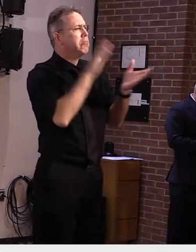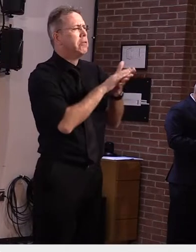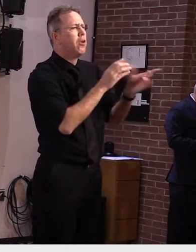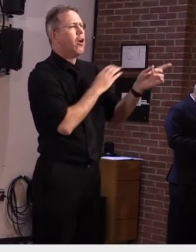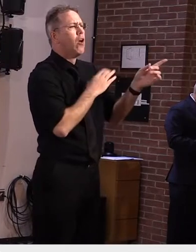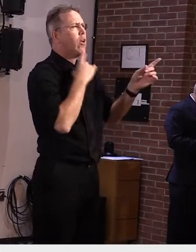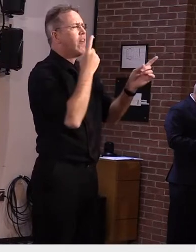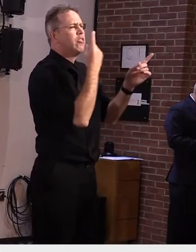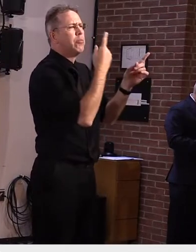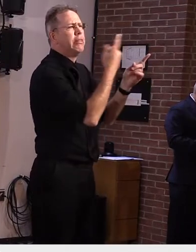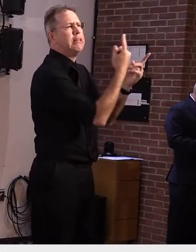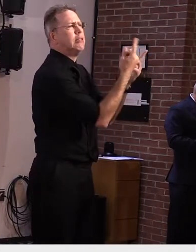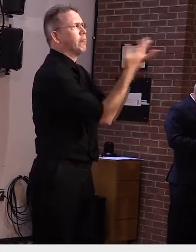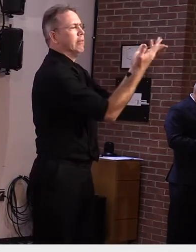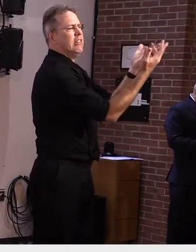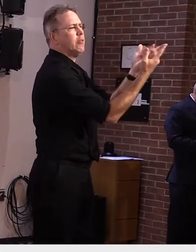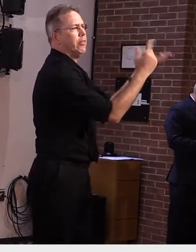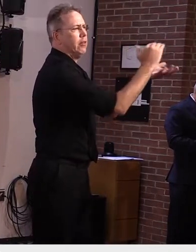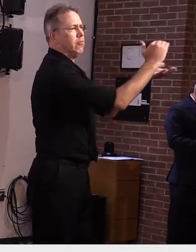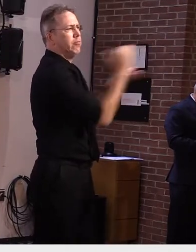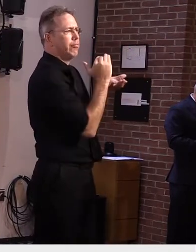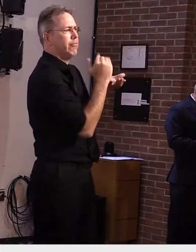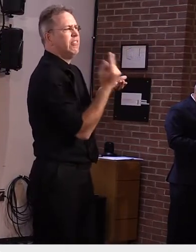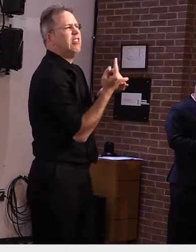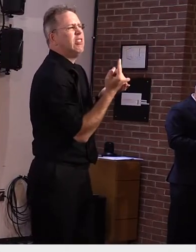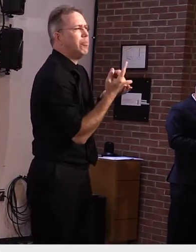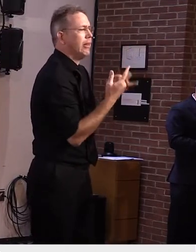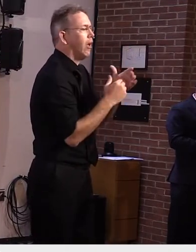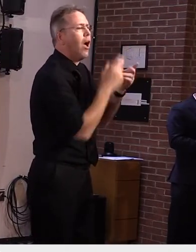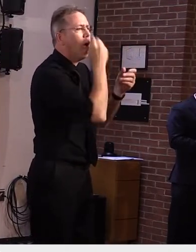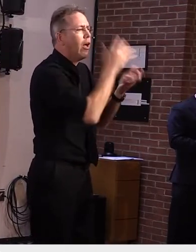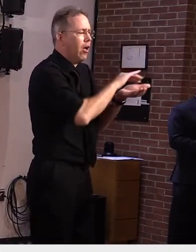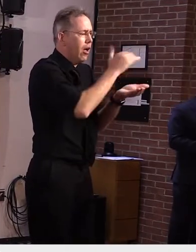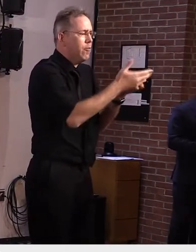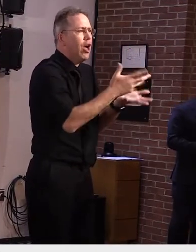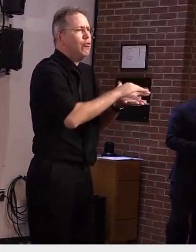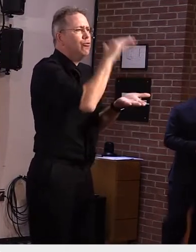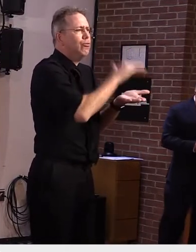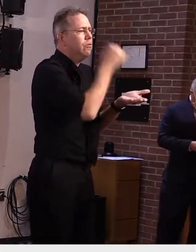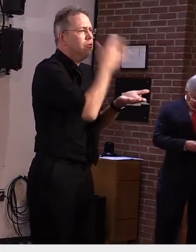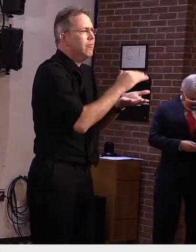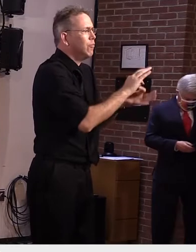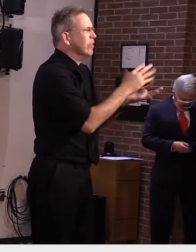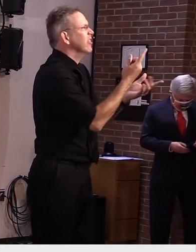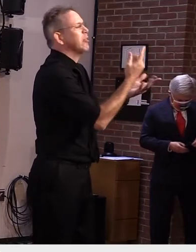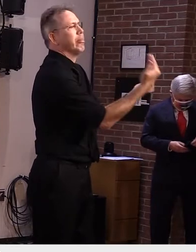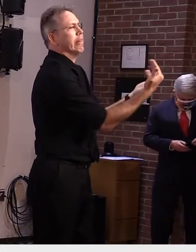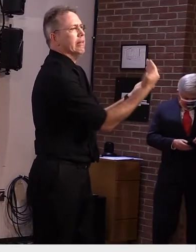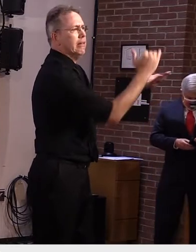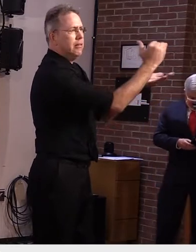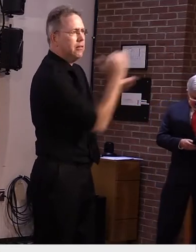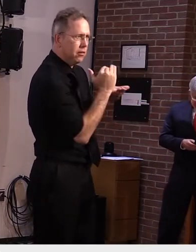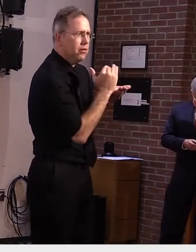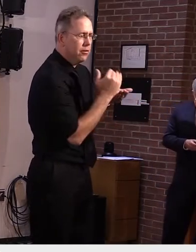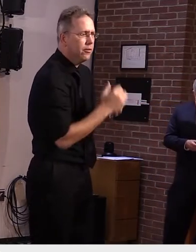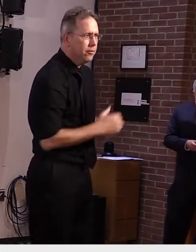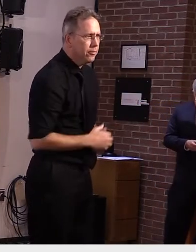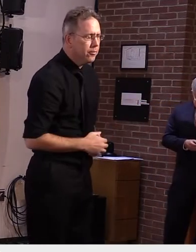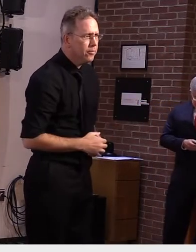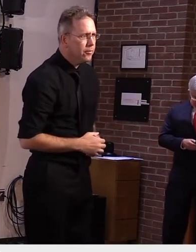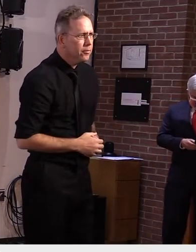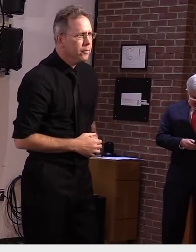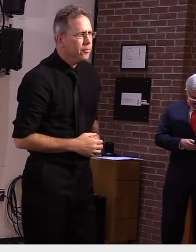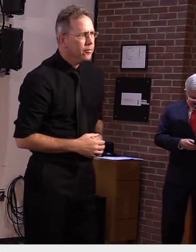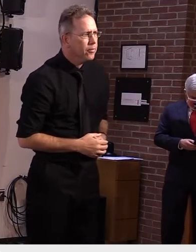package of some sort available the size the magnitude will be determined but i am i'm not